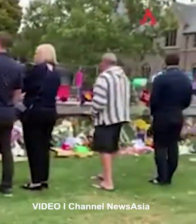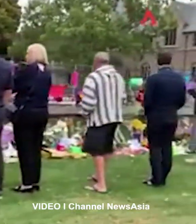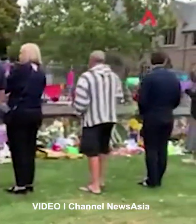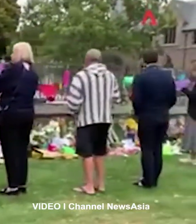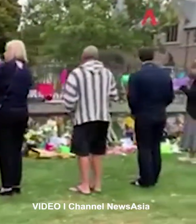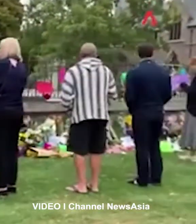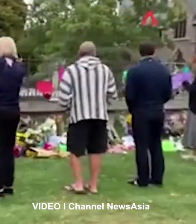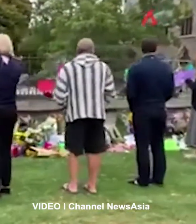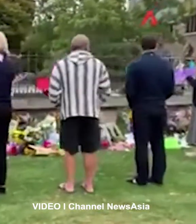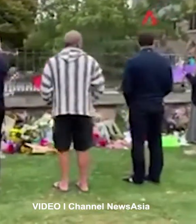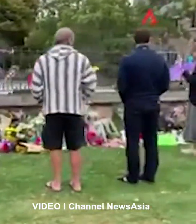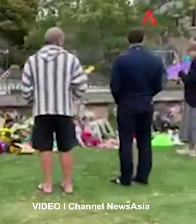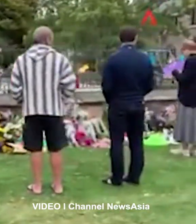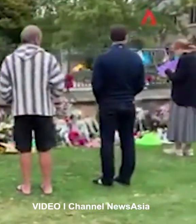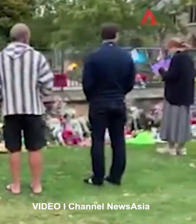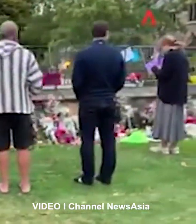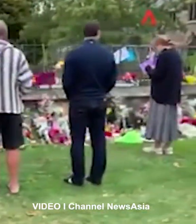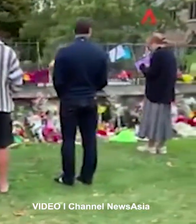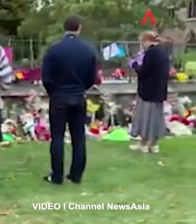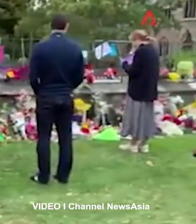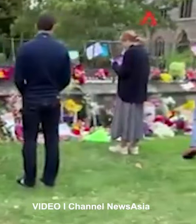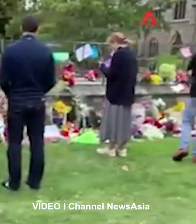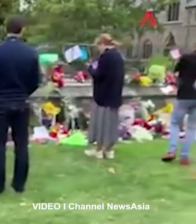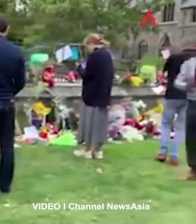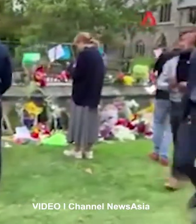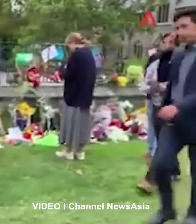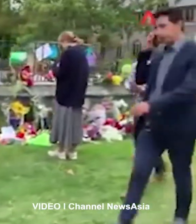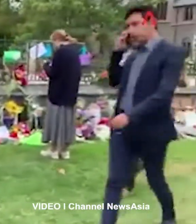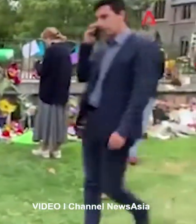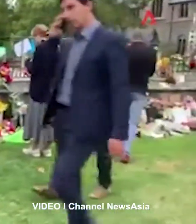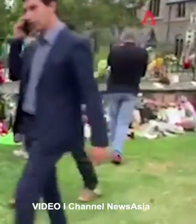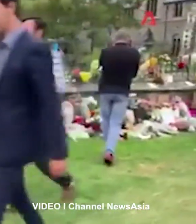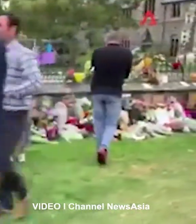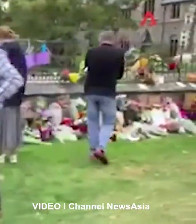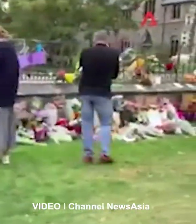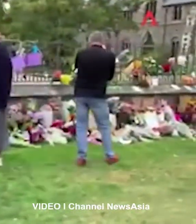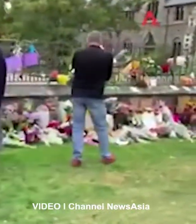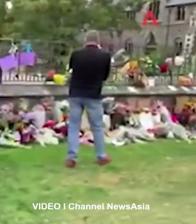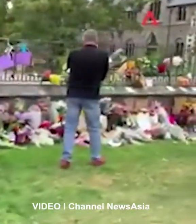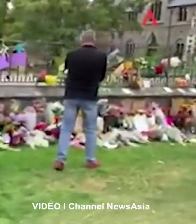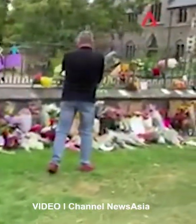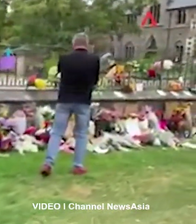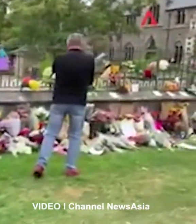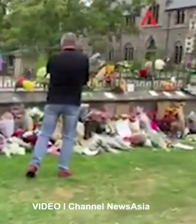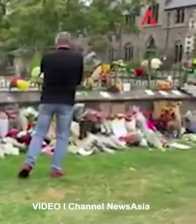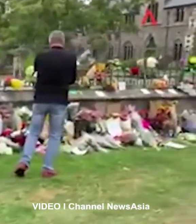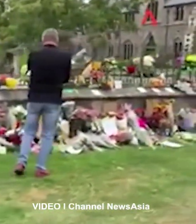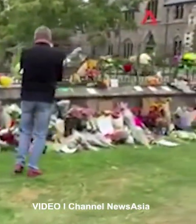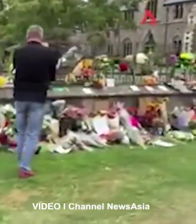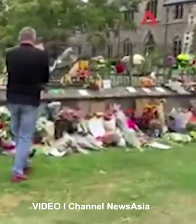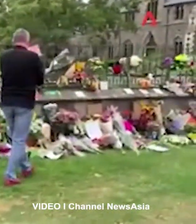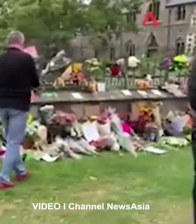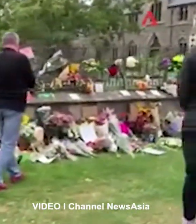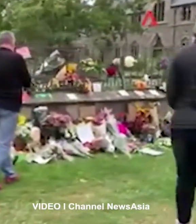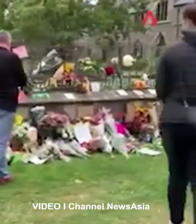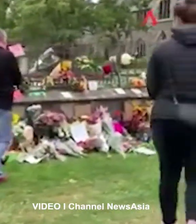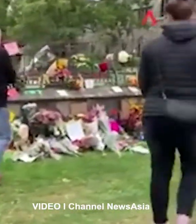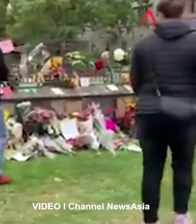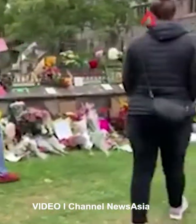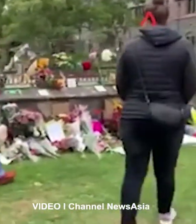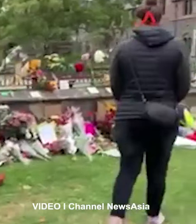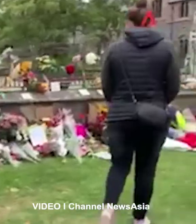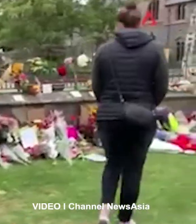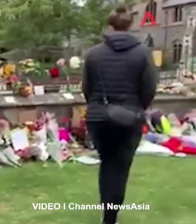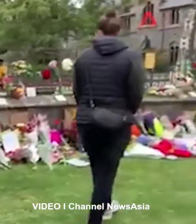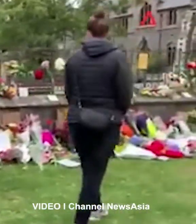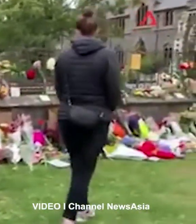police commissioner will be issuing further advice as people look to return to work and school tomorrow. Needless